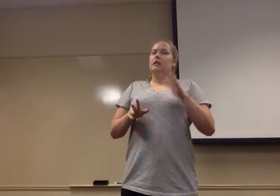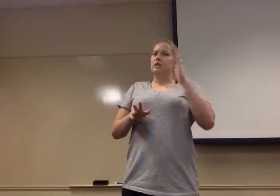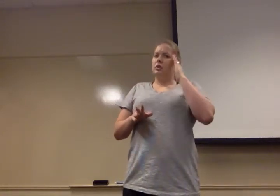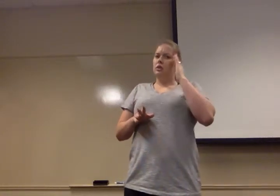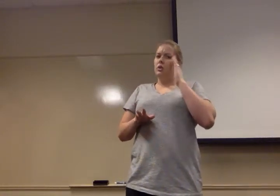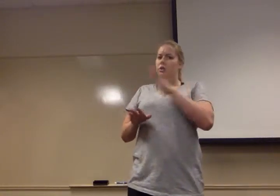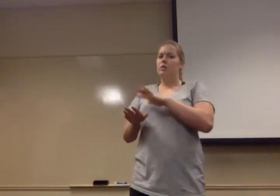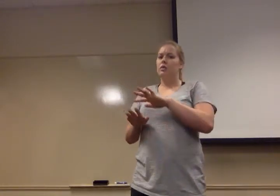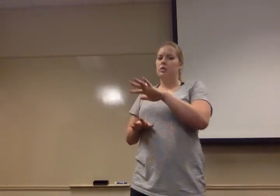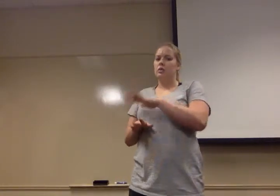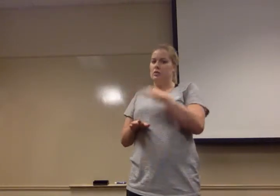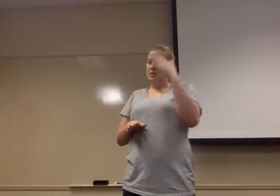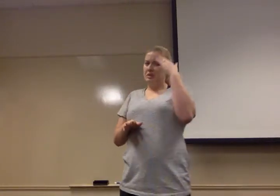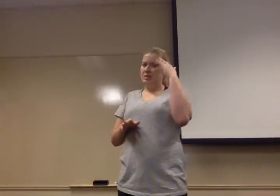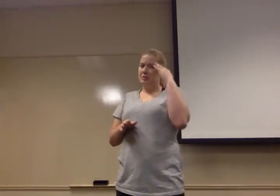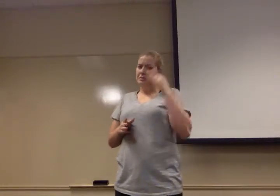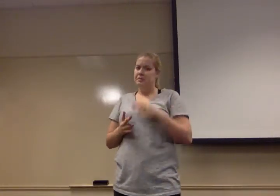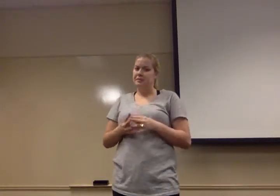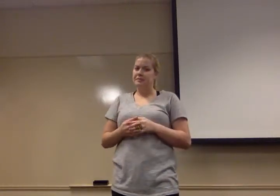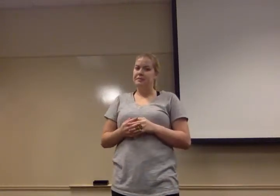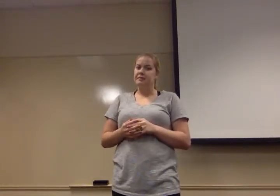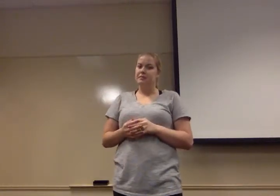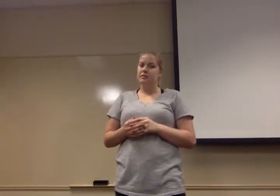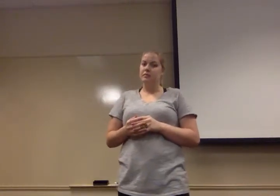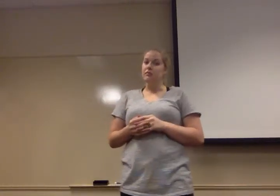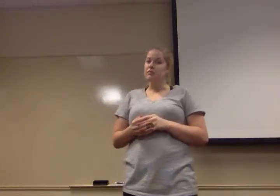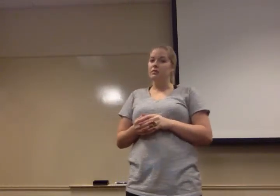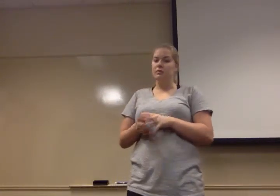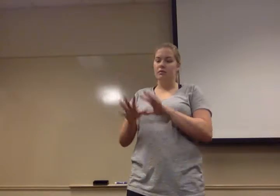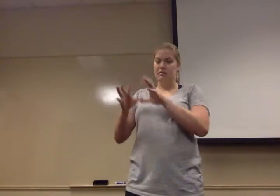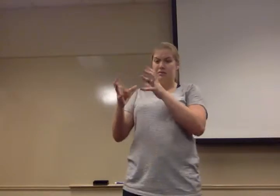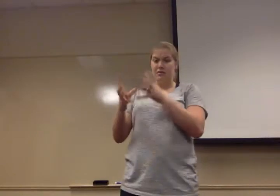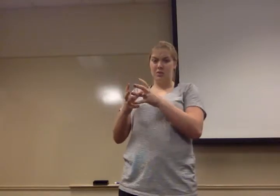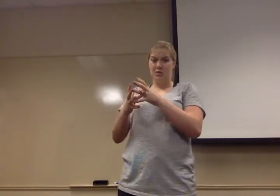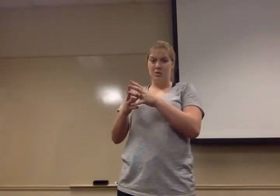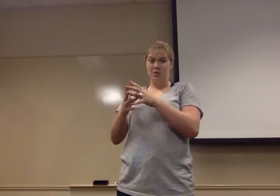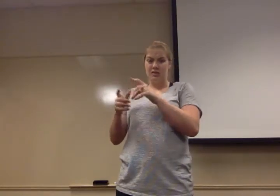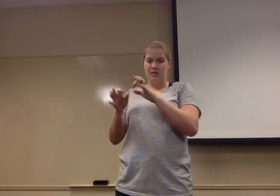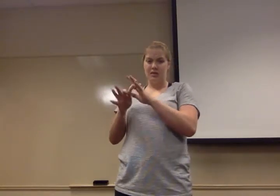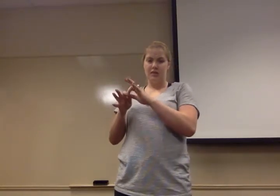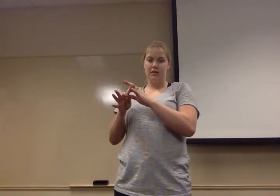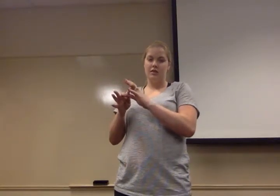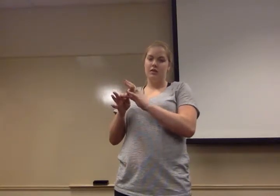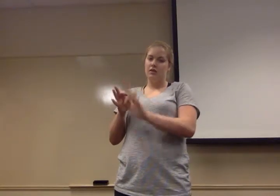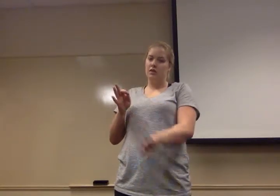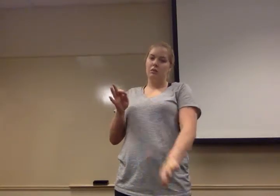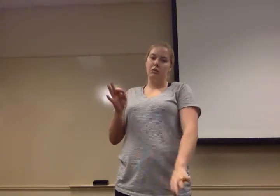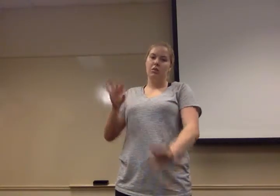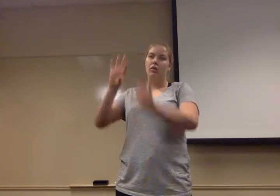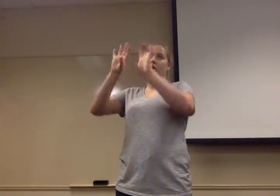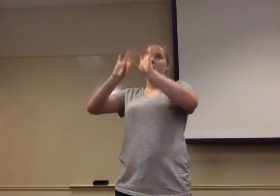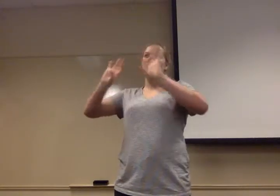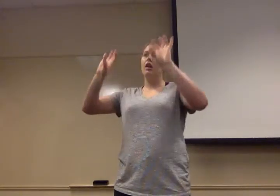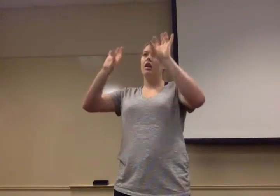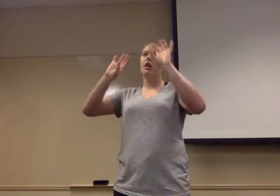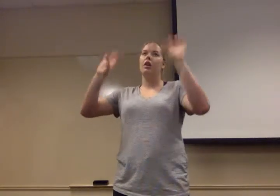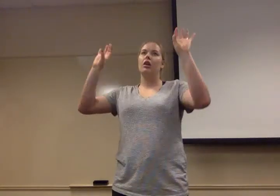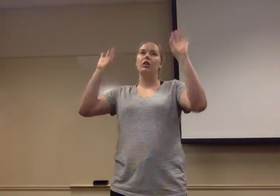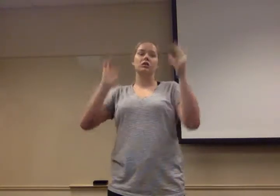this stage. We know above all that it was extremely simple. It consisted of huge clouds of hydrogen and helium atoms.